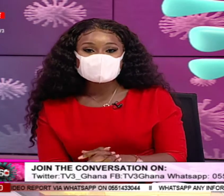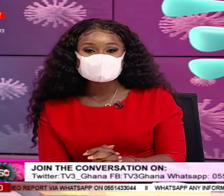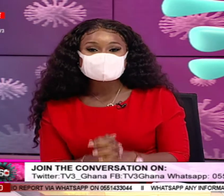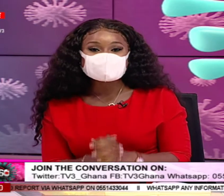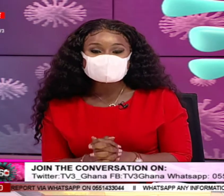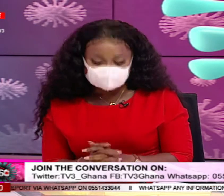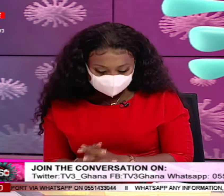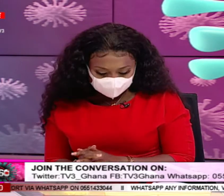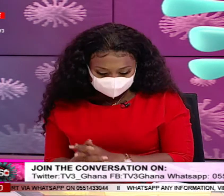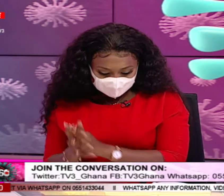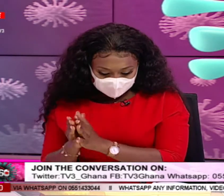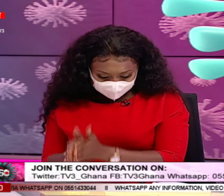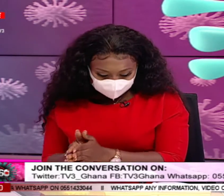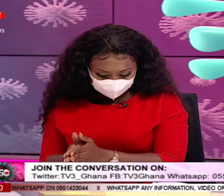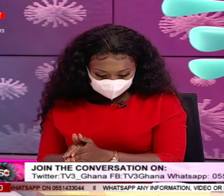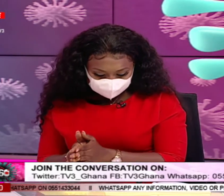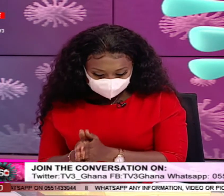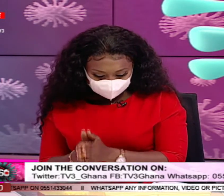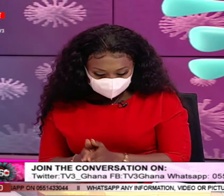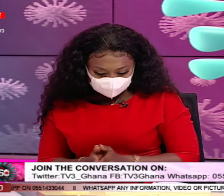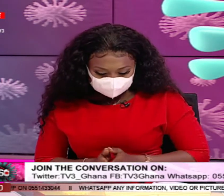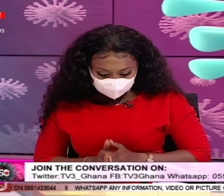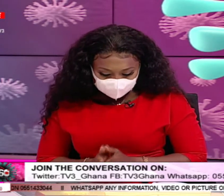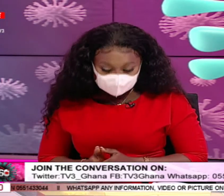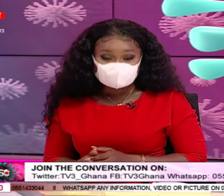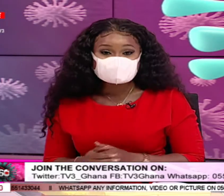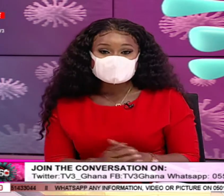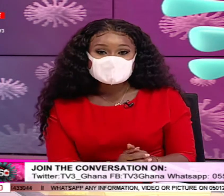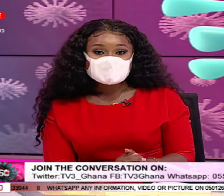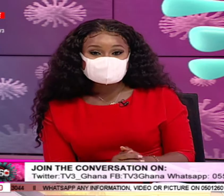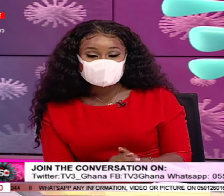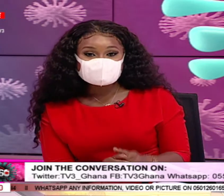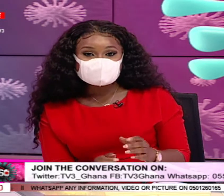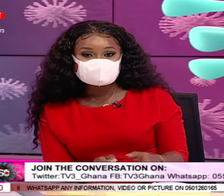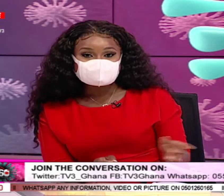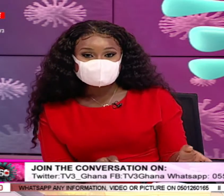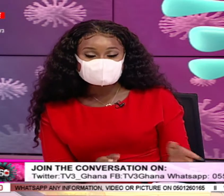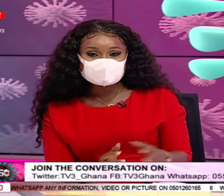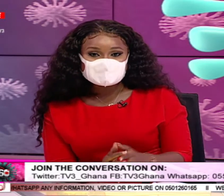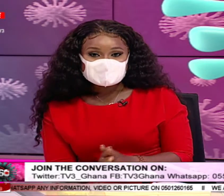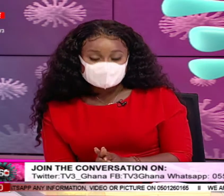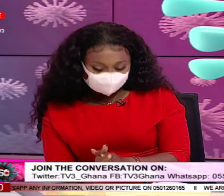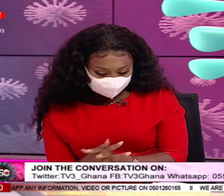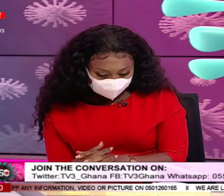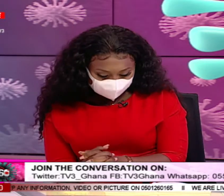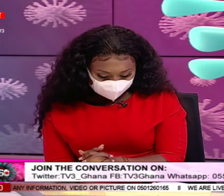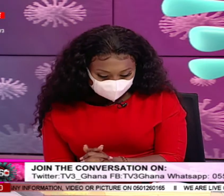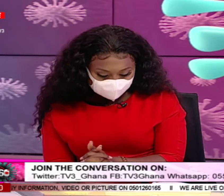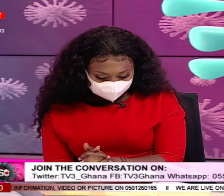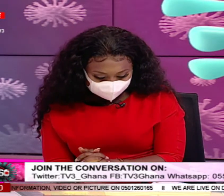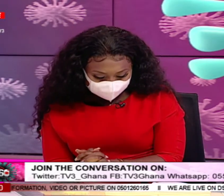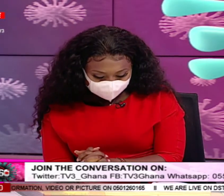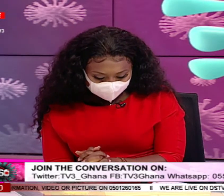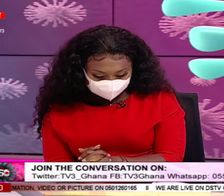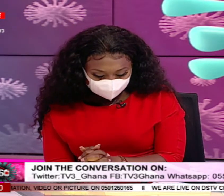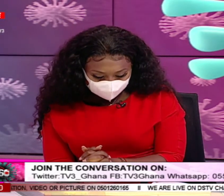that's providing 70 beds at that facility and also donated by a doctor. And so, I believe that this is a doctor that was said to have been